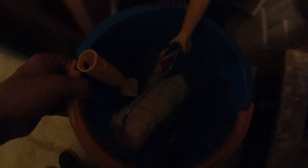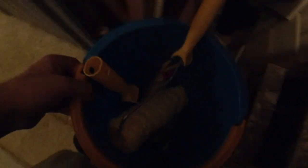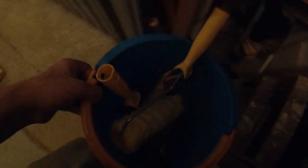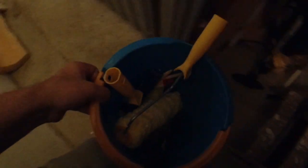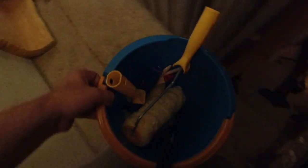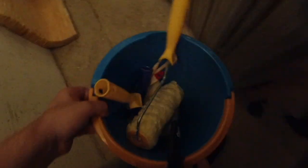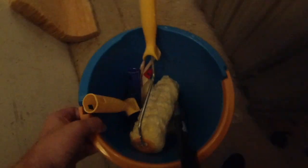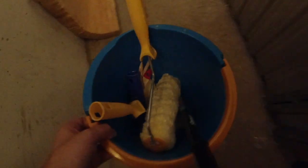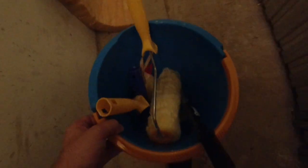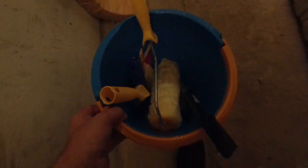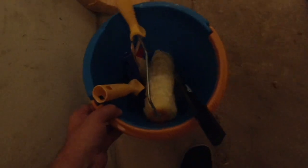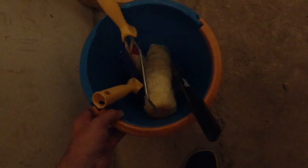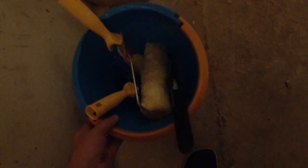Oh, man.